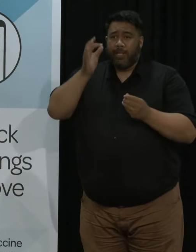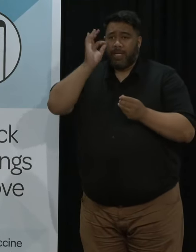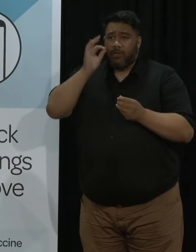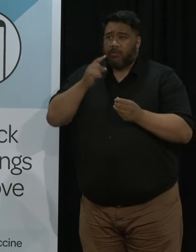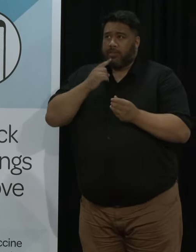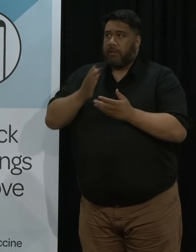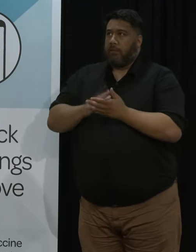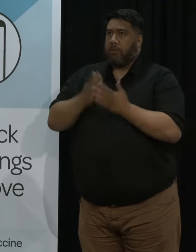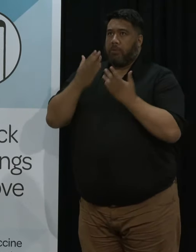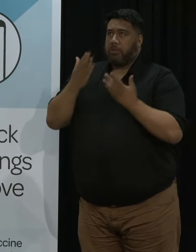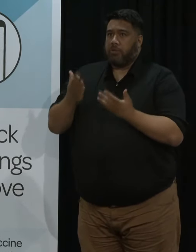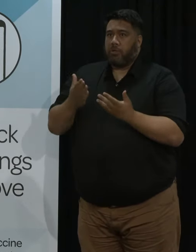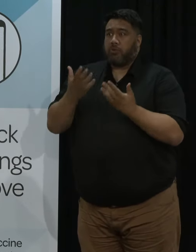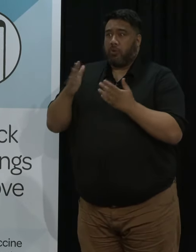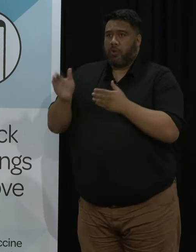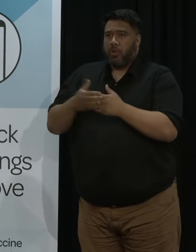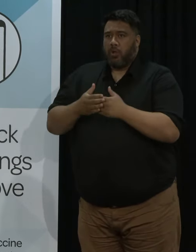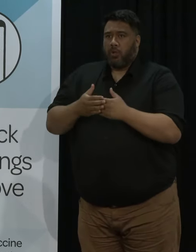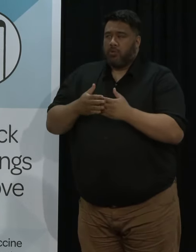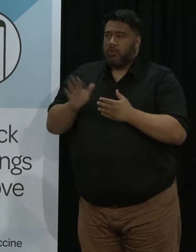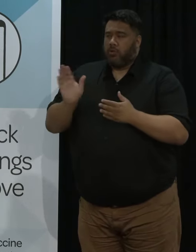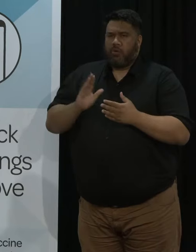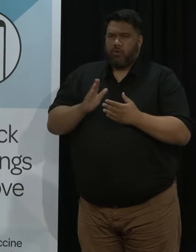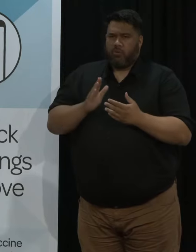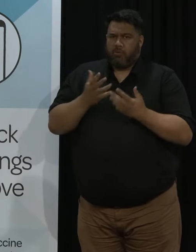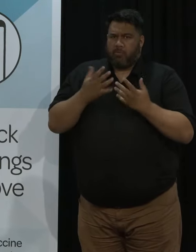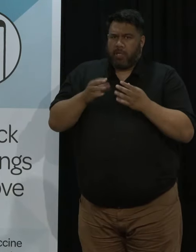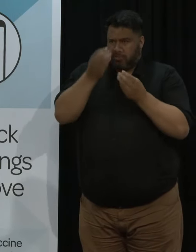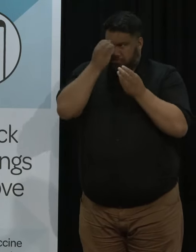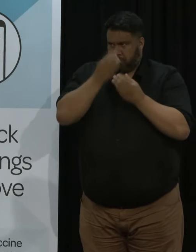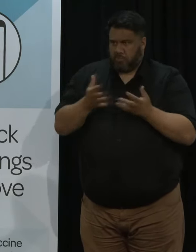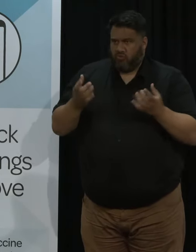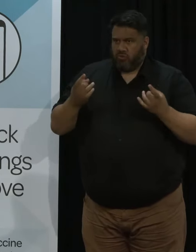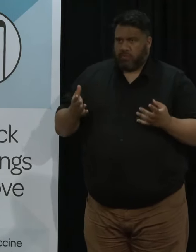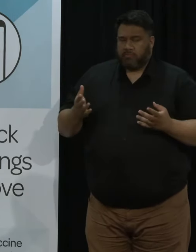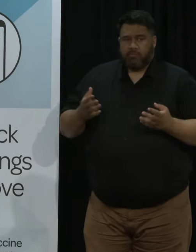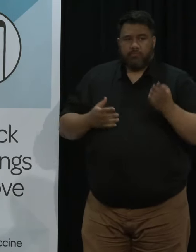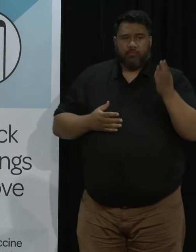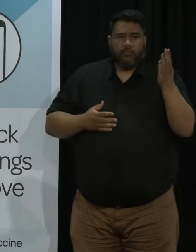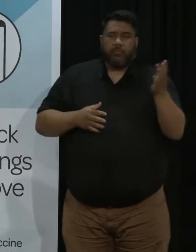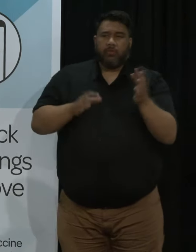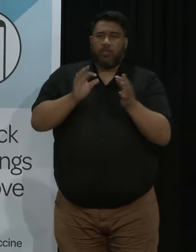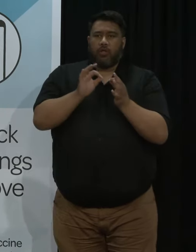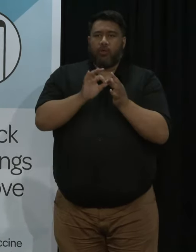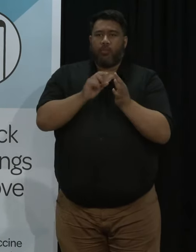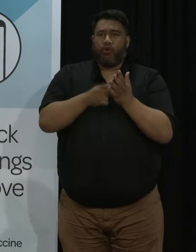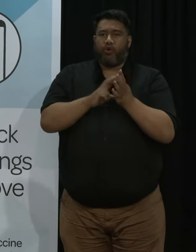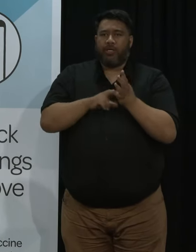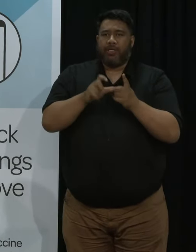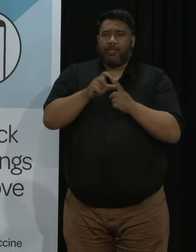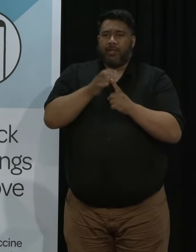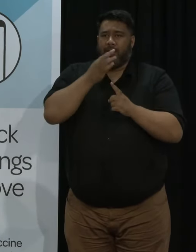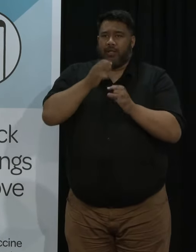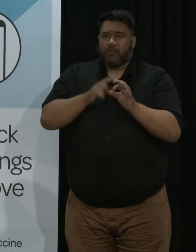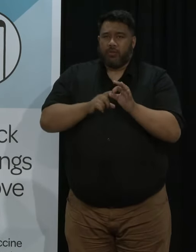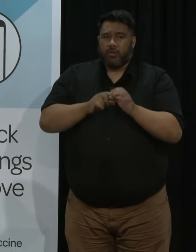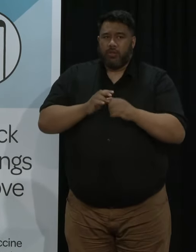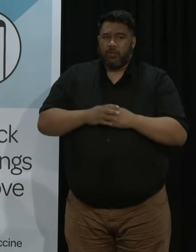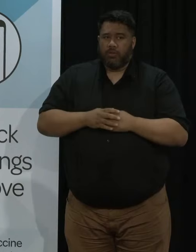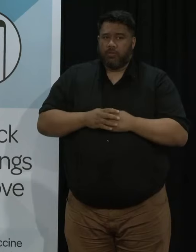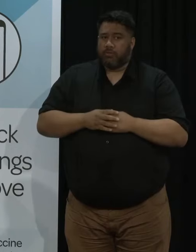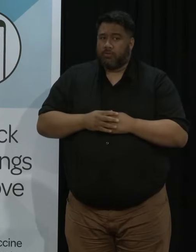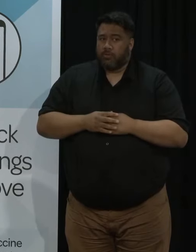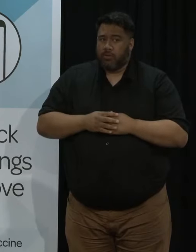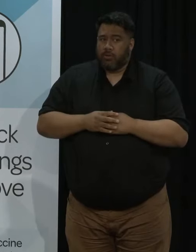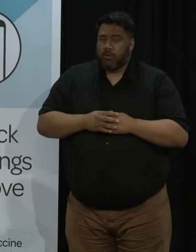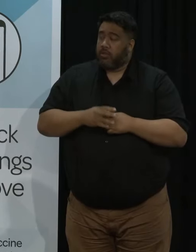that's in a public space nothing should be TBC now oh yeah sorry you mentioned that it early